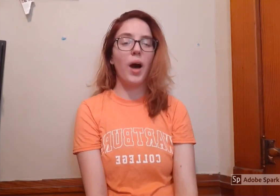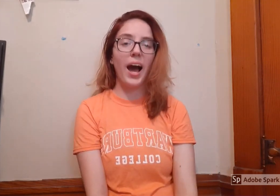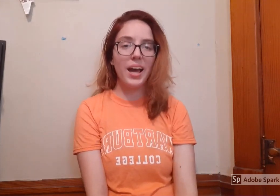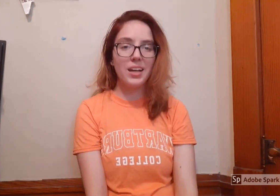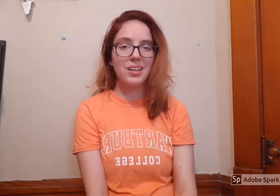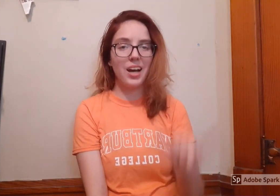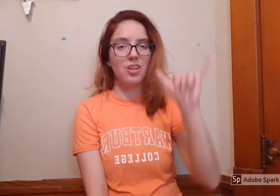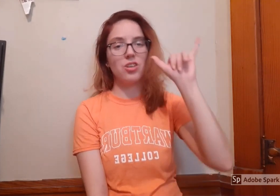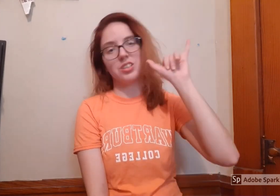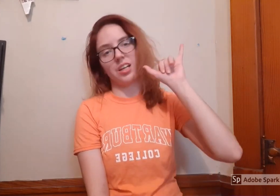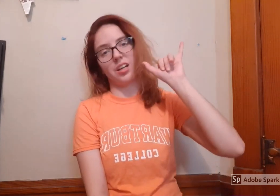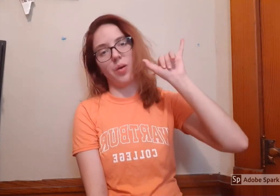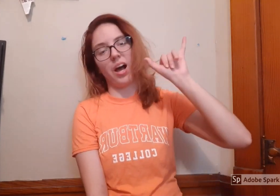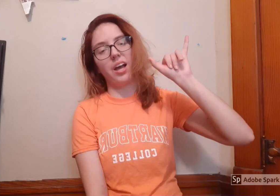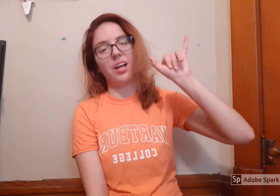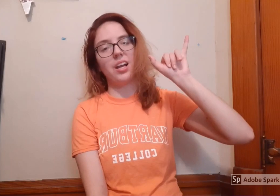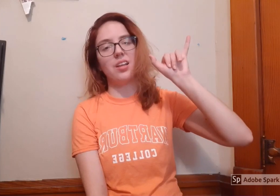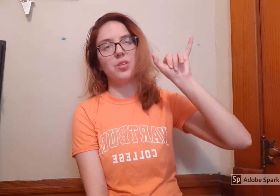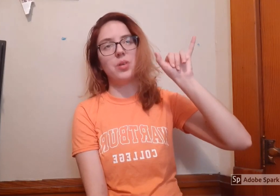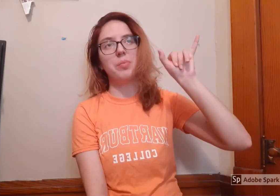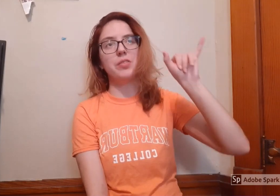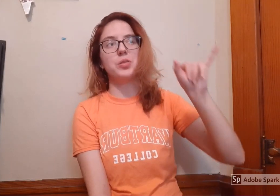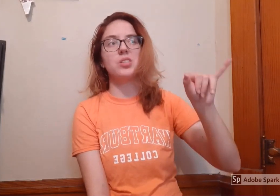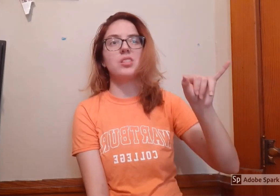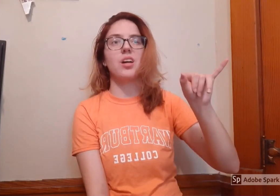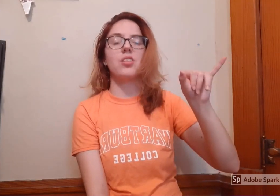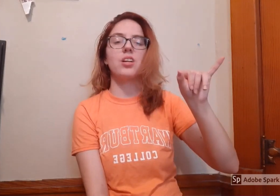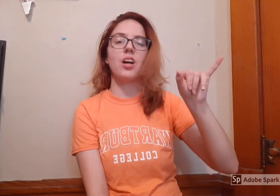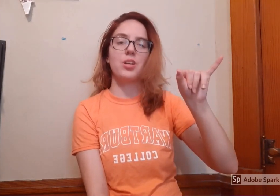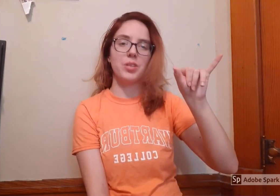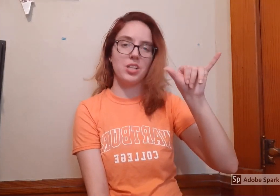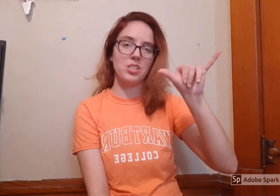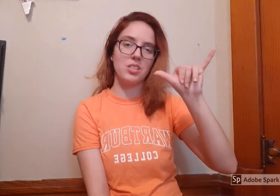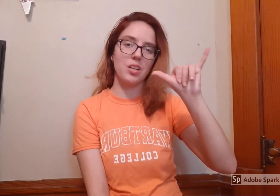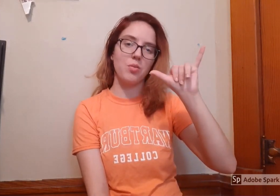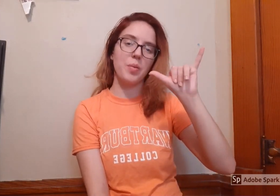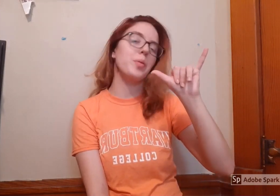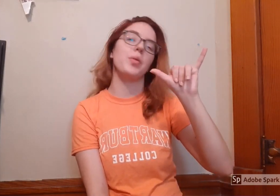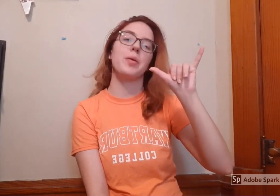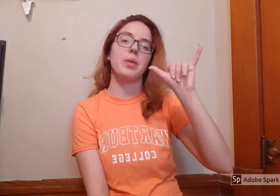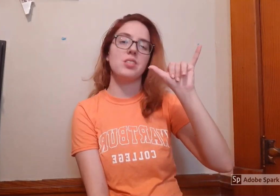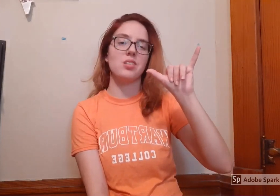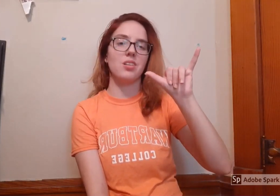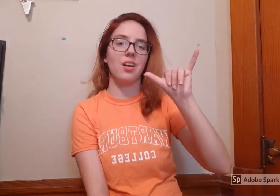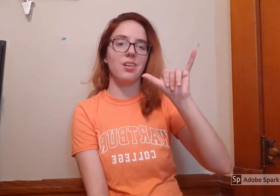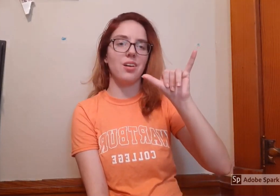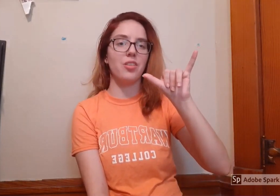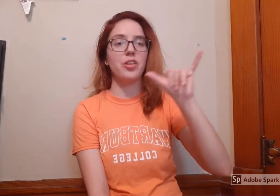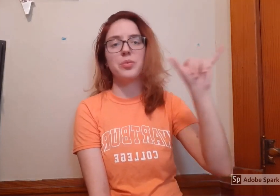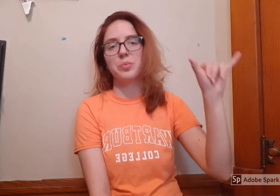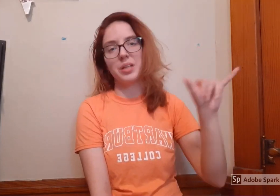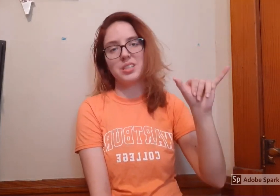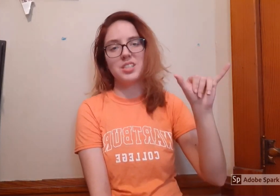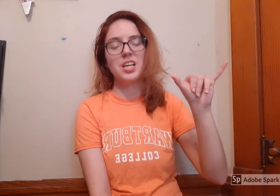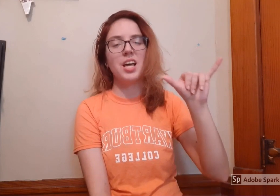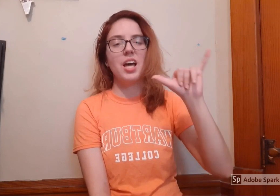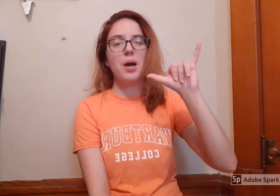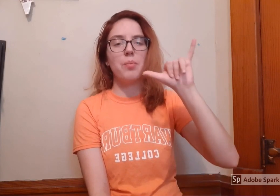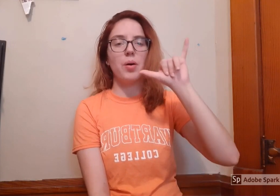Y kind of looks like a Y and you've probably used this in other connotations. I don't remember what it means in like other places but